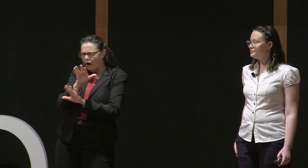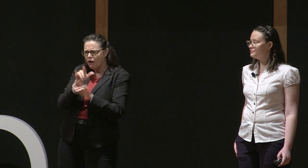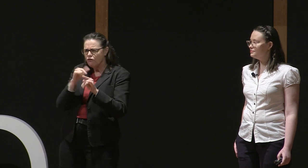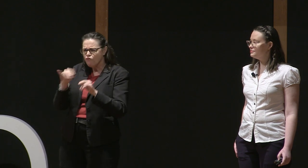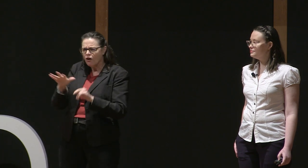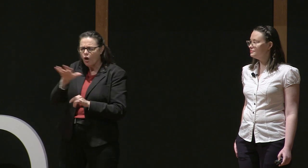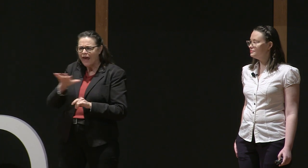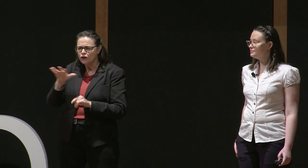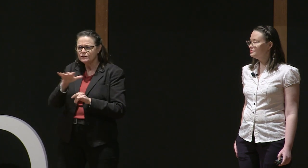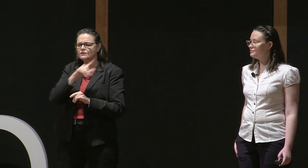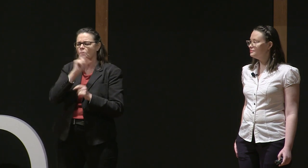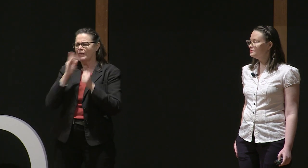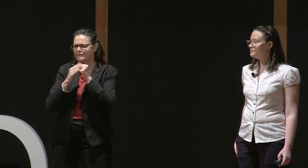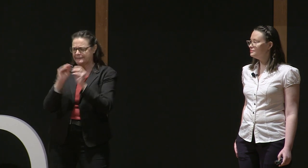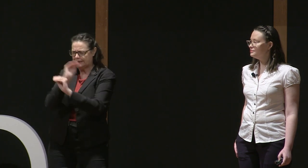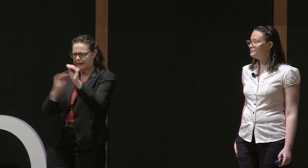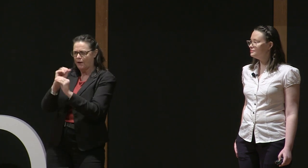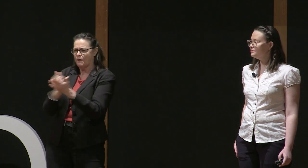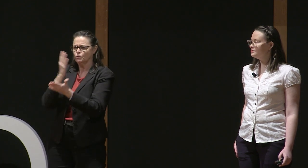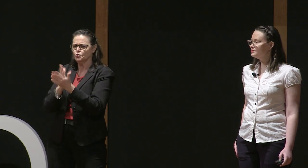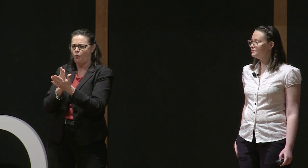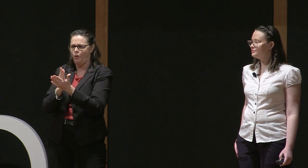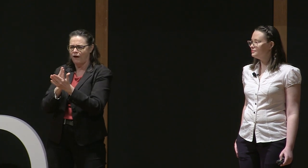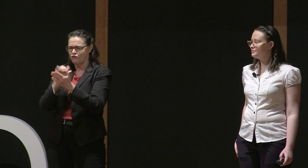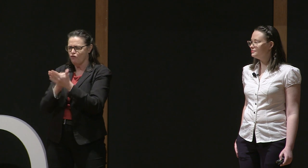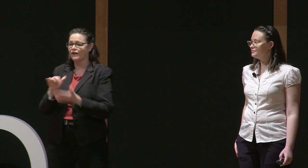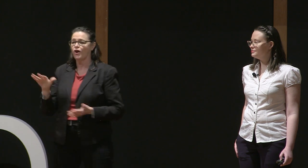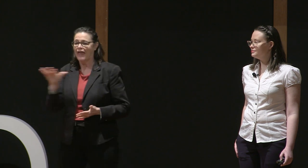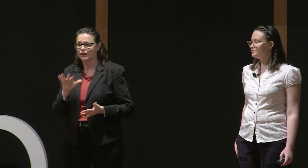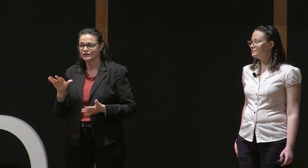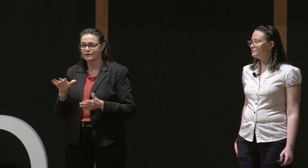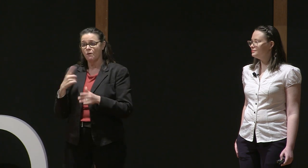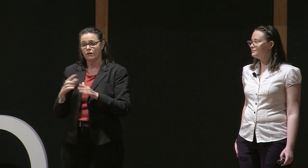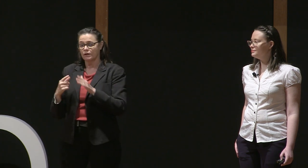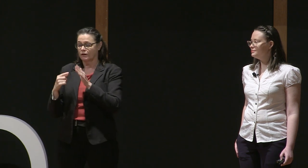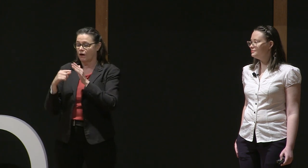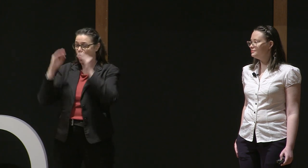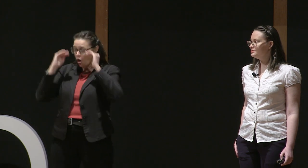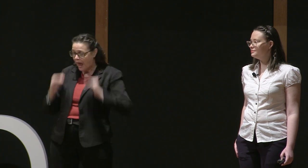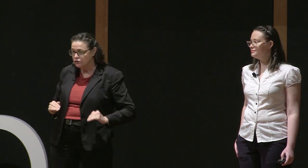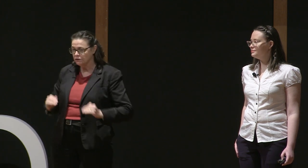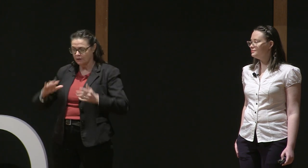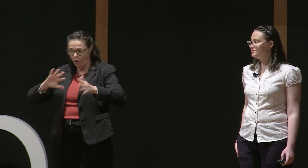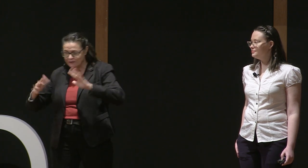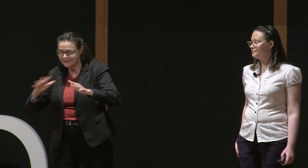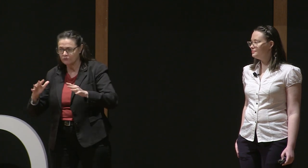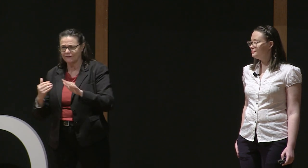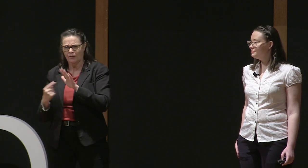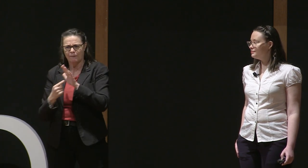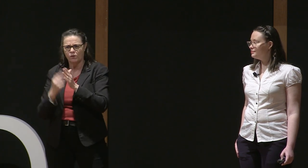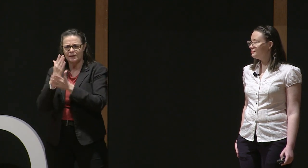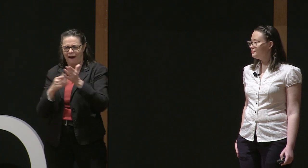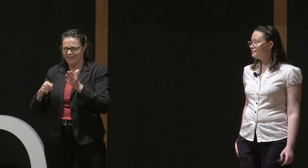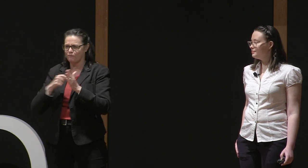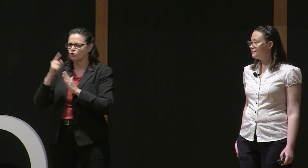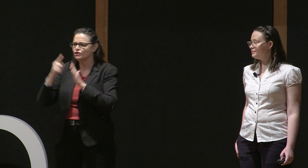And when it came up on the computer, it actually ended up being on the incorrect side of my chest. So we needed to make sure that all those signs were